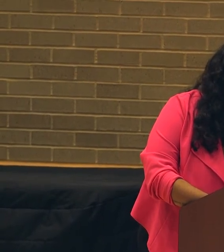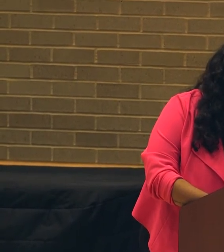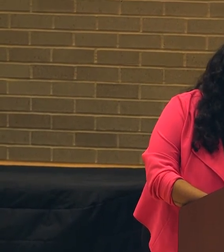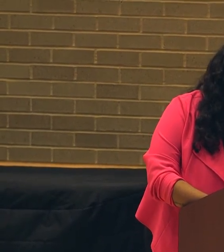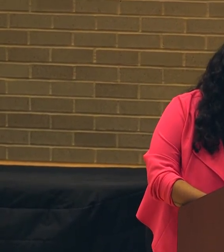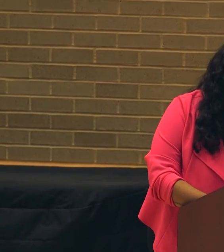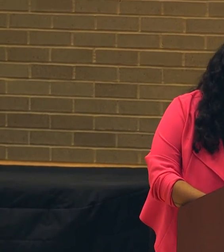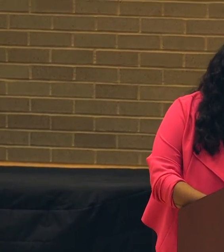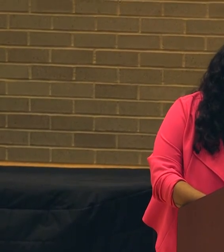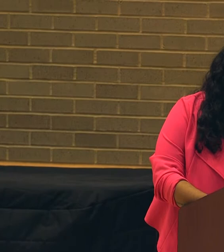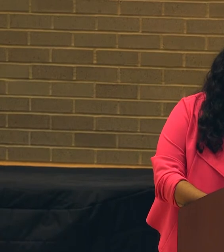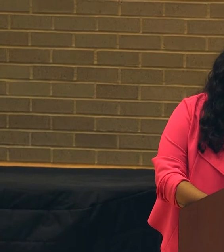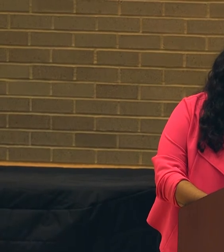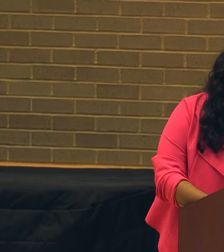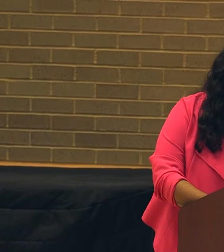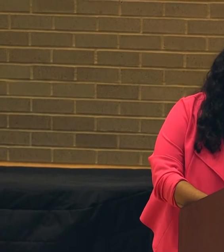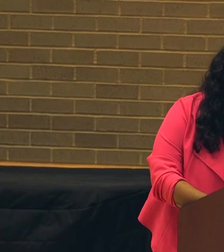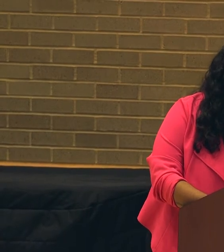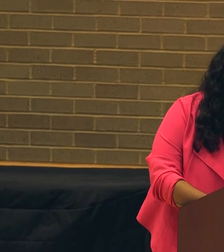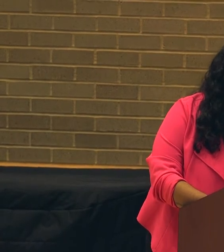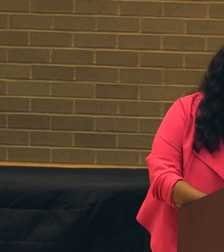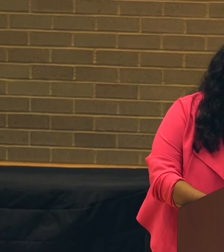and career influences,